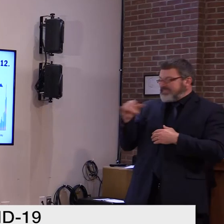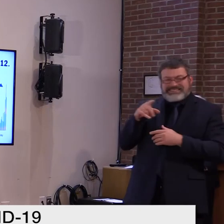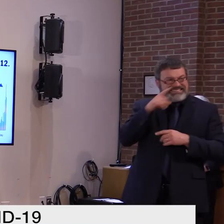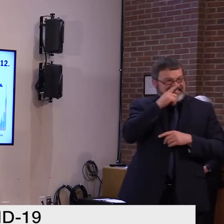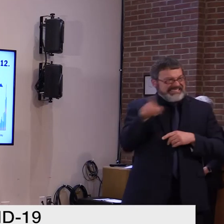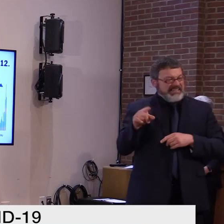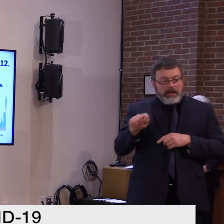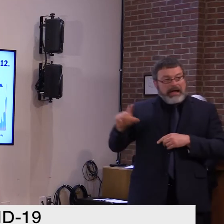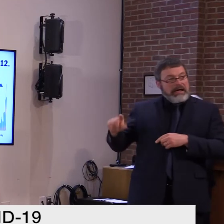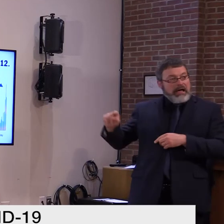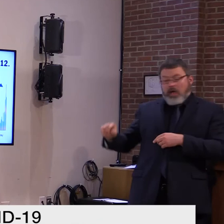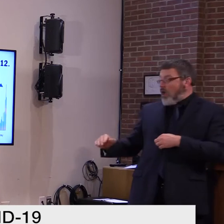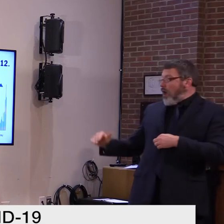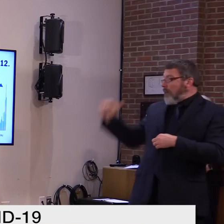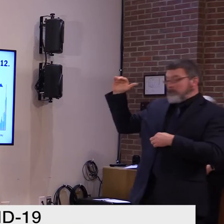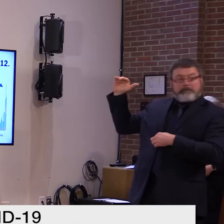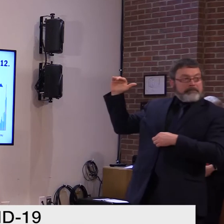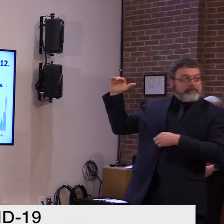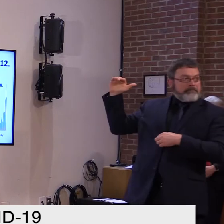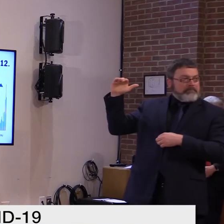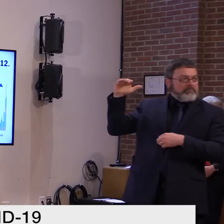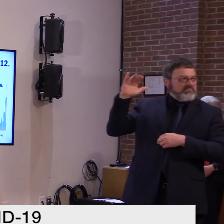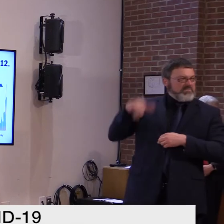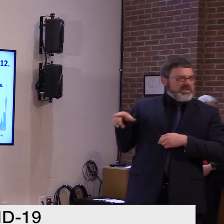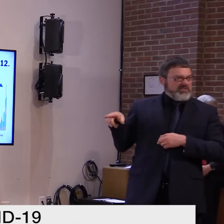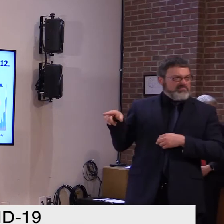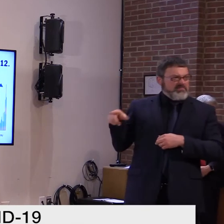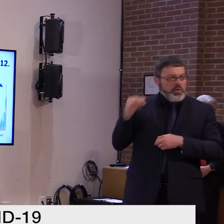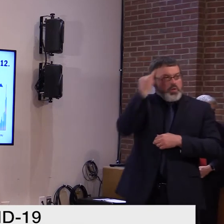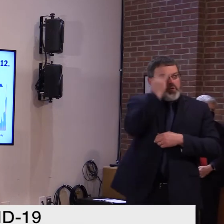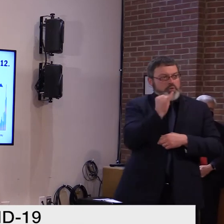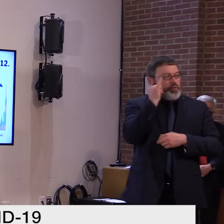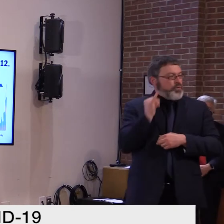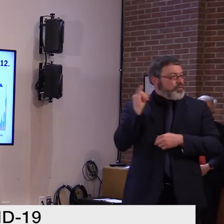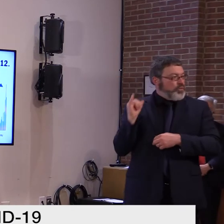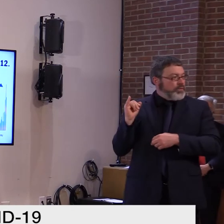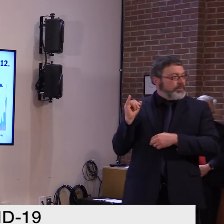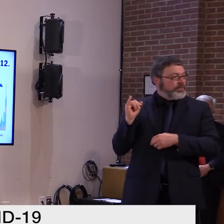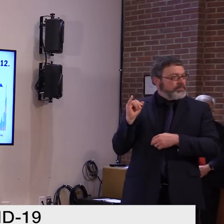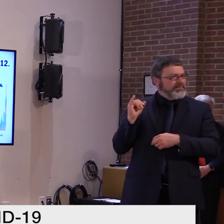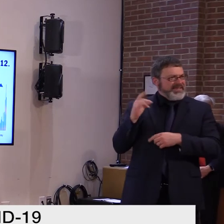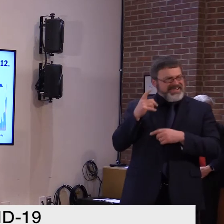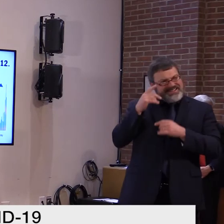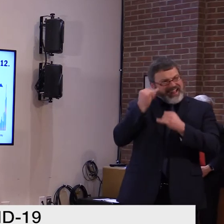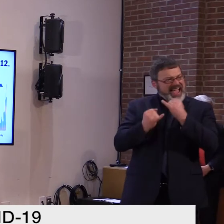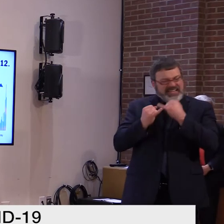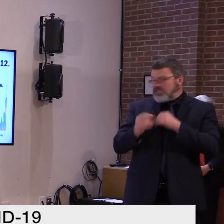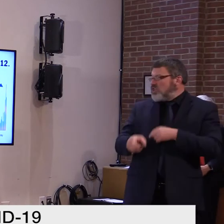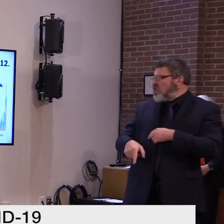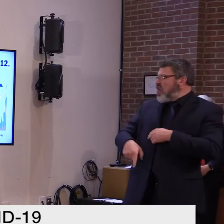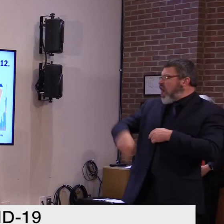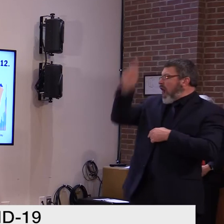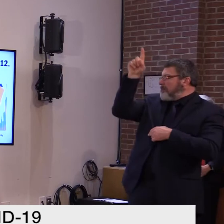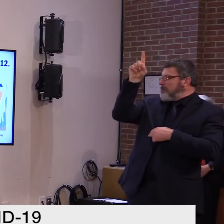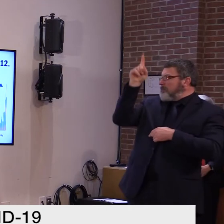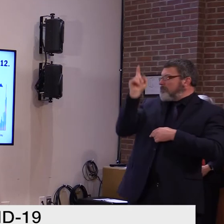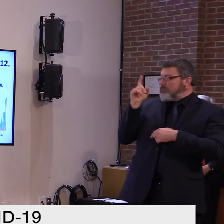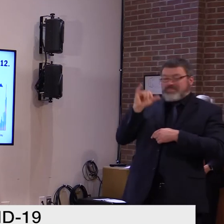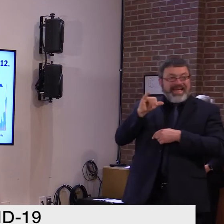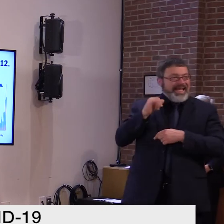This is the number of cases per day, which I've already stated to you. This is a pictorial representation. Clearly,